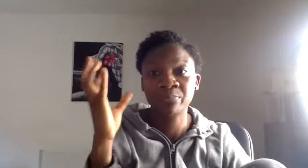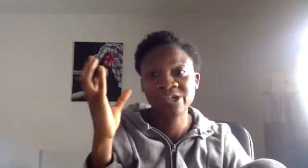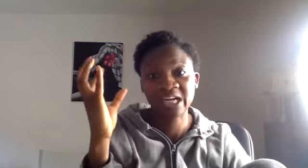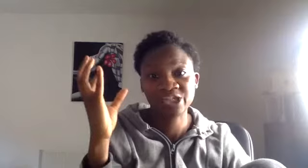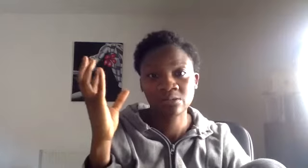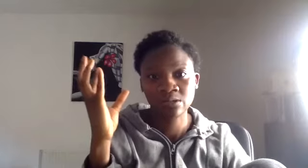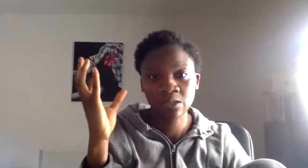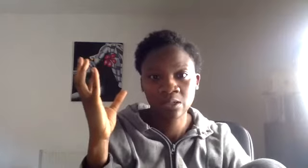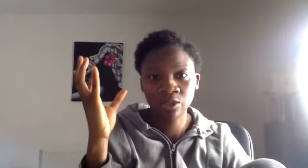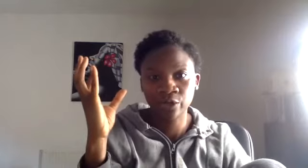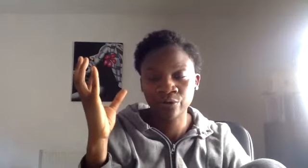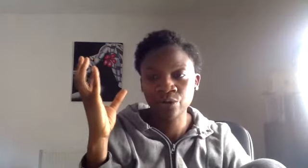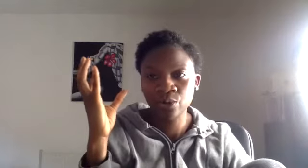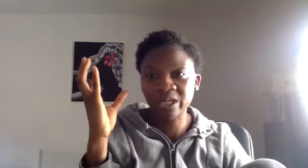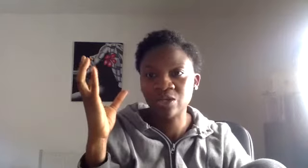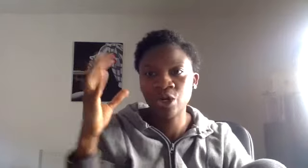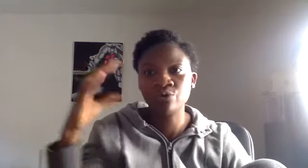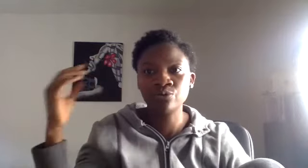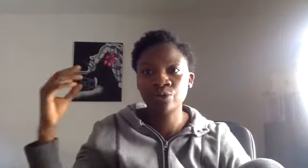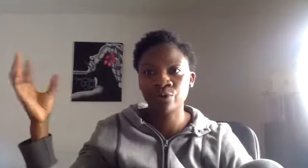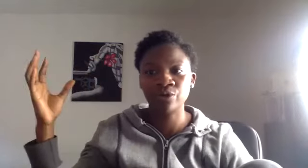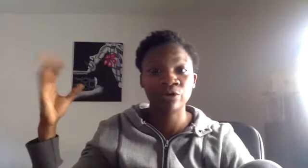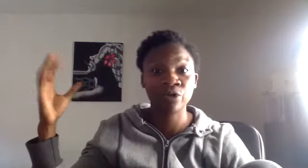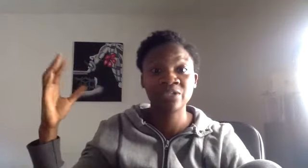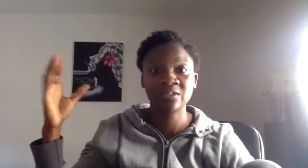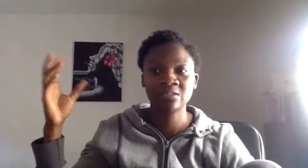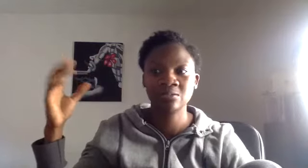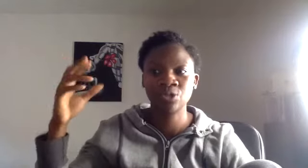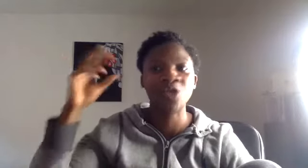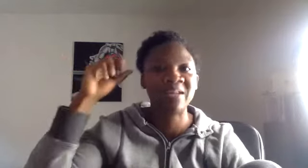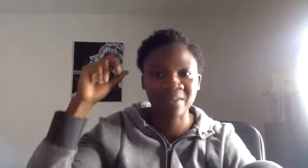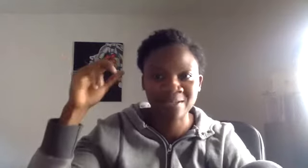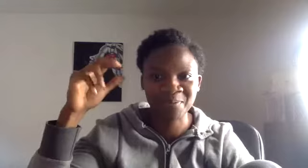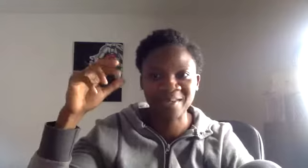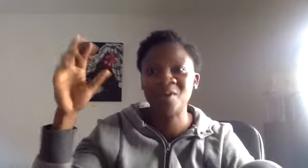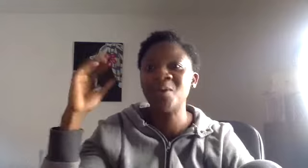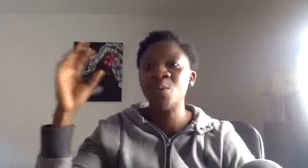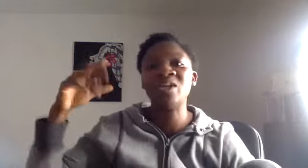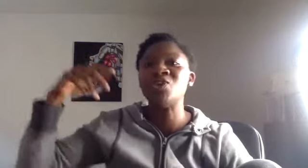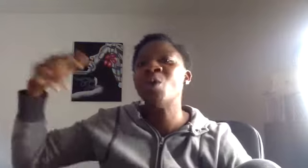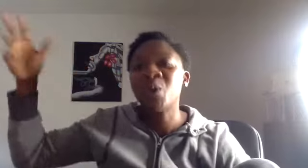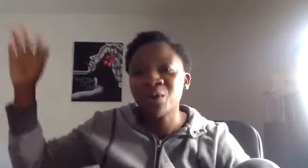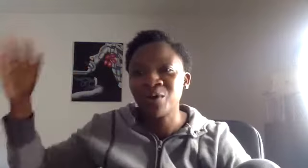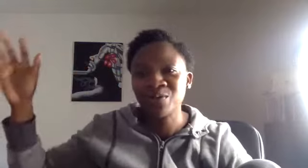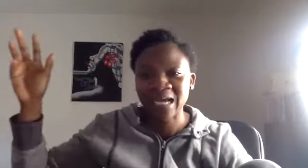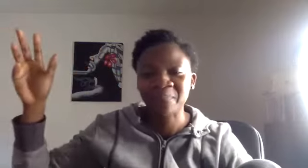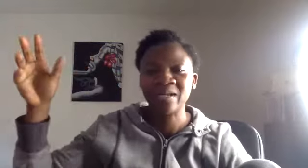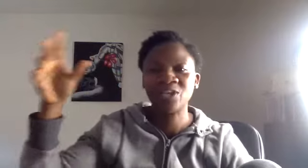projections. You know, we didn't know, you know, we of us that don't believe in the conspiracy that, you know, we didn't know Corona was happening. So